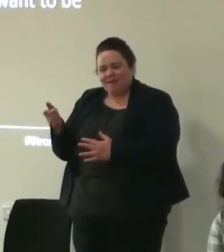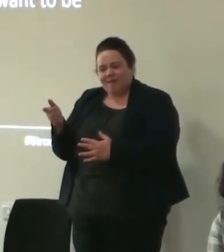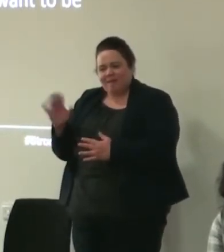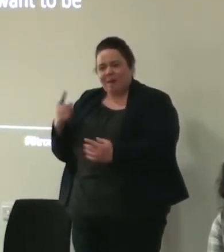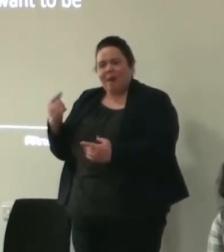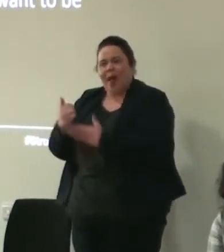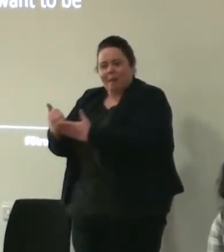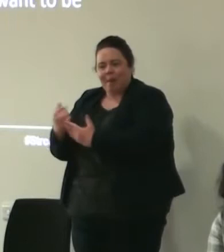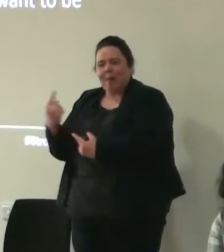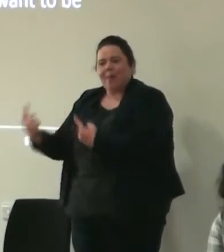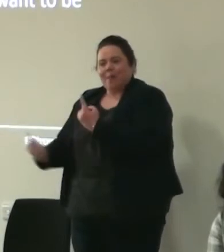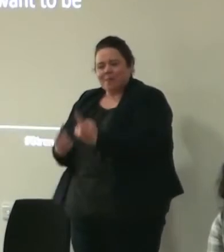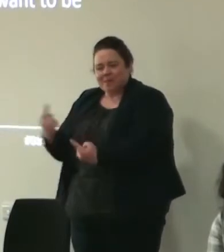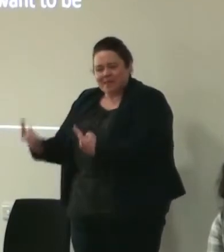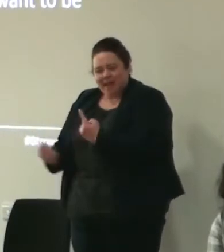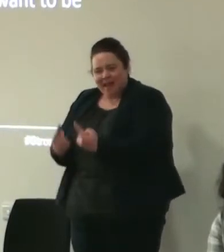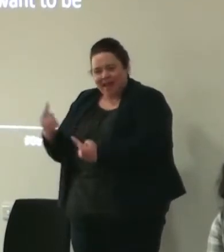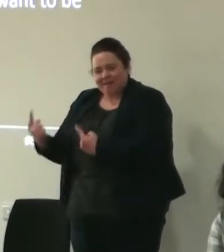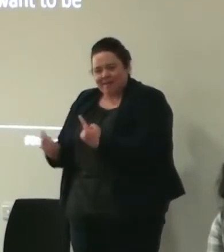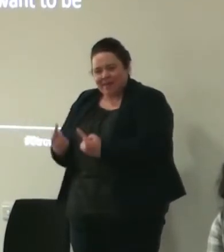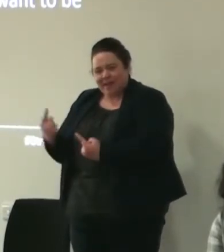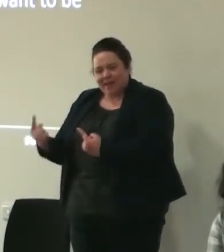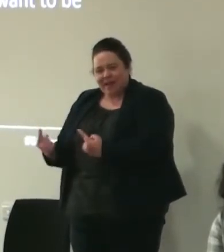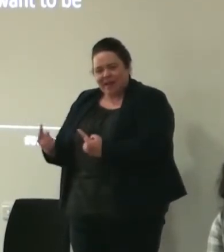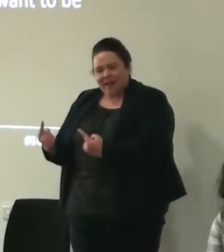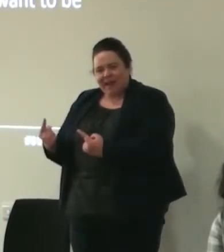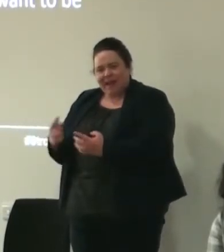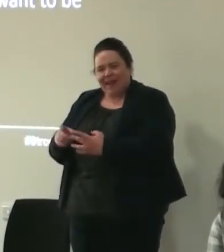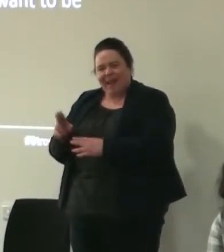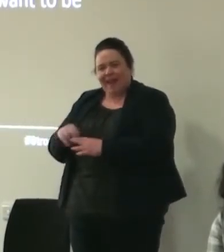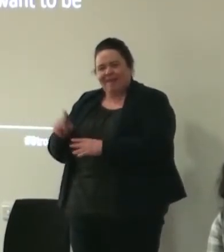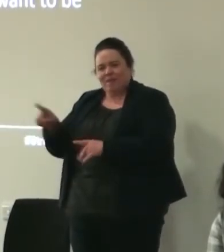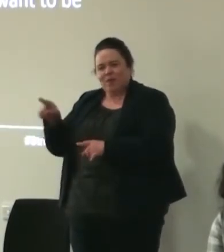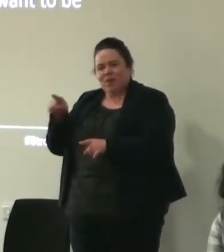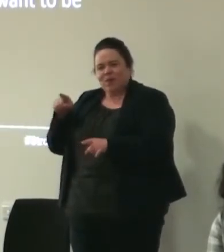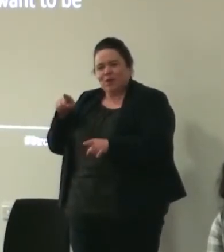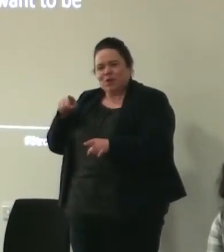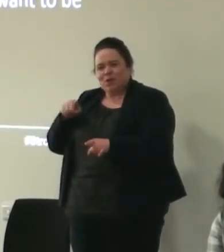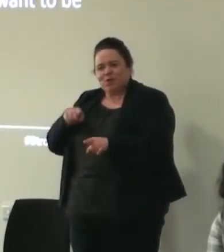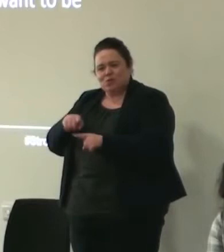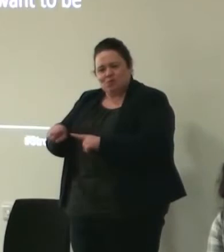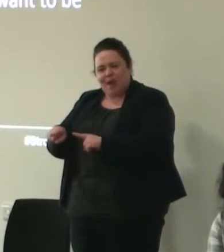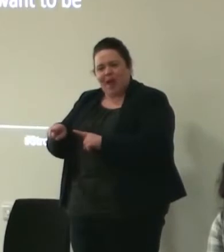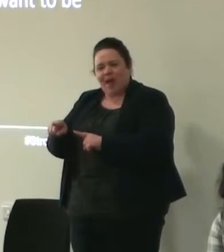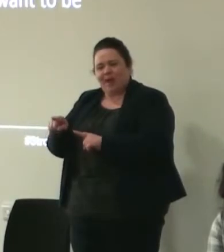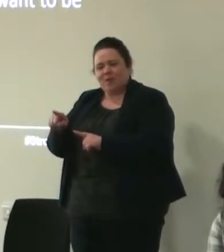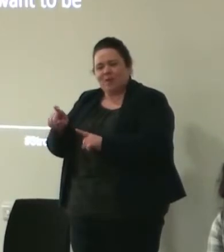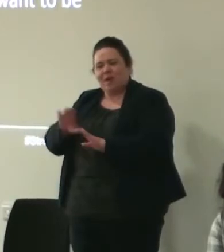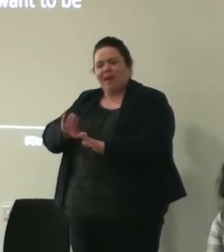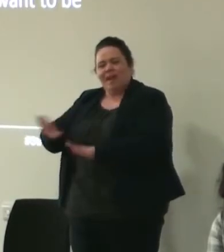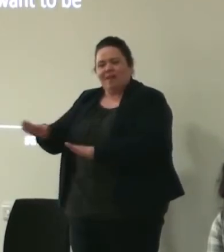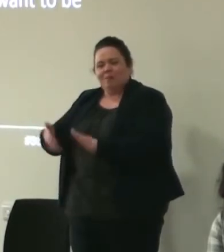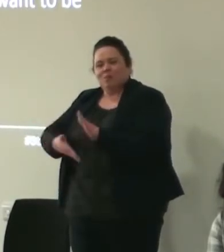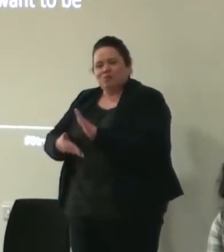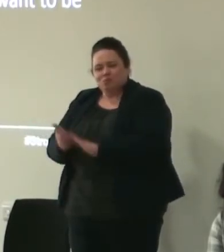because if you flag them come up straight away you know